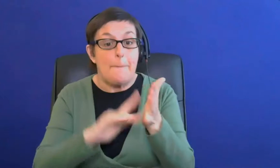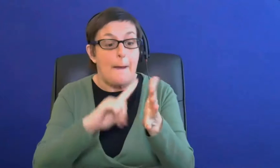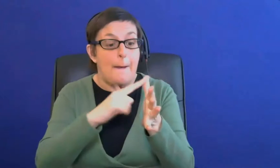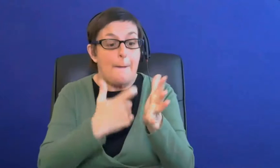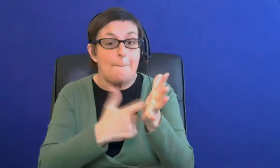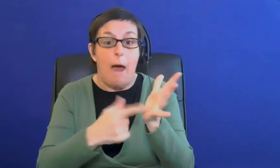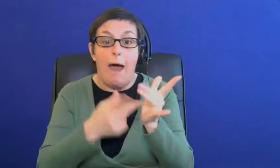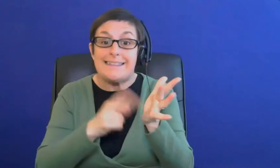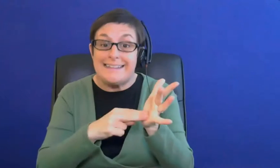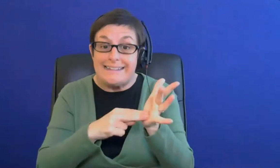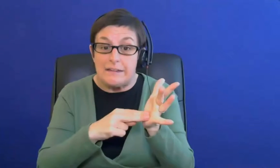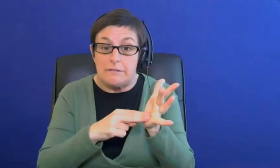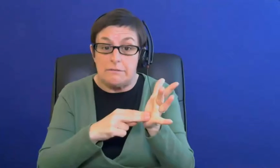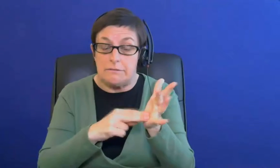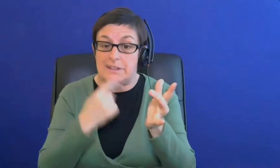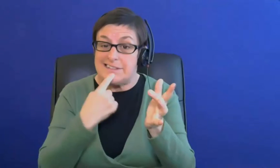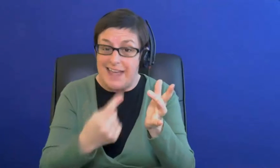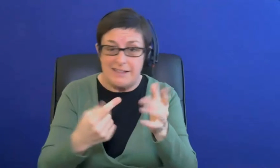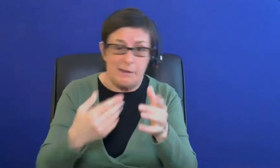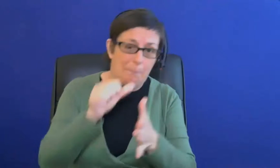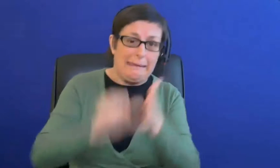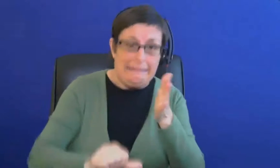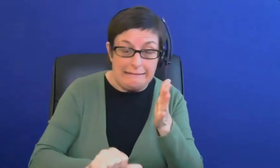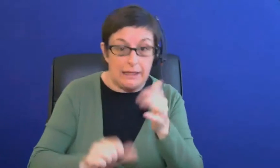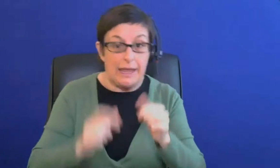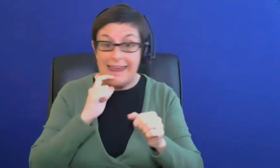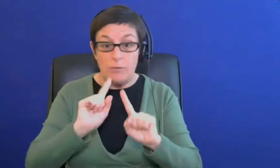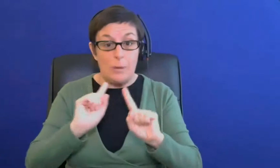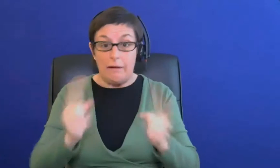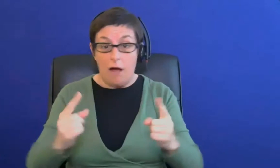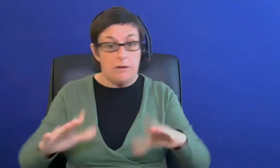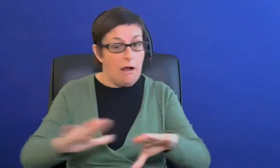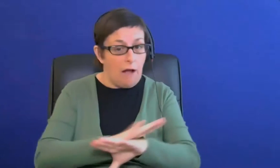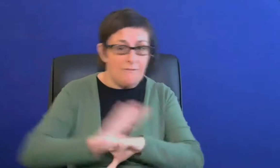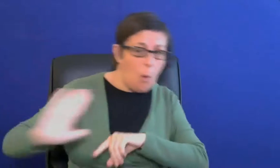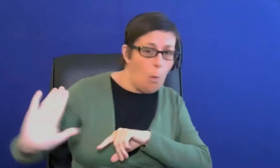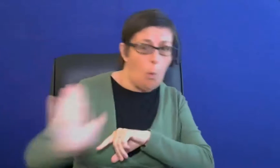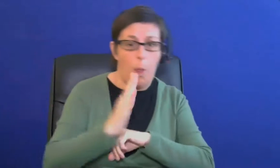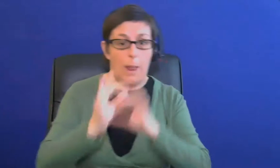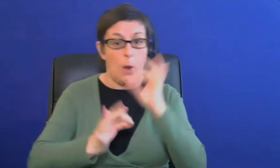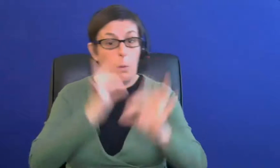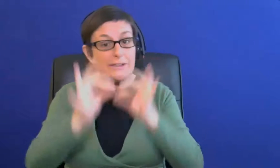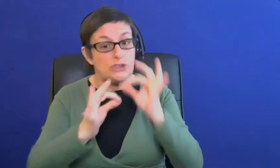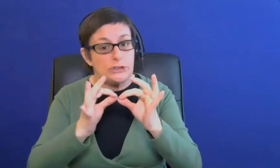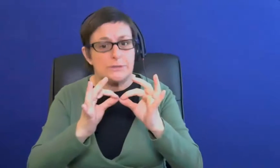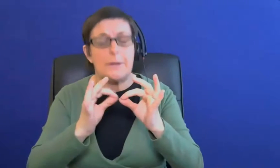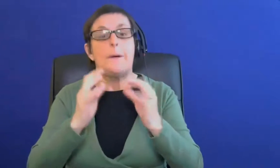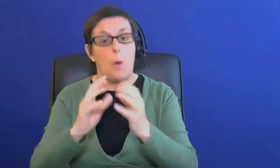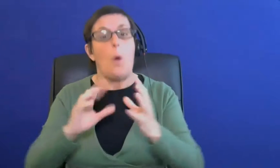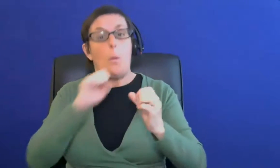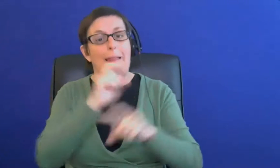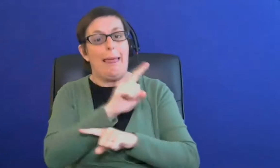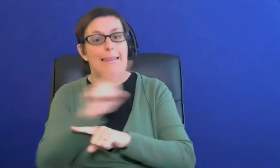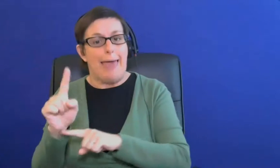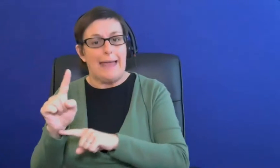get through all of these questions student loans company have agreed to take them away and answer them and we will be producing a